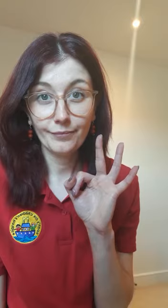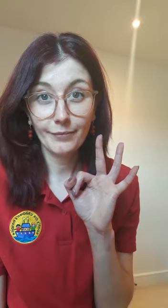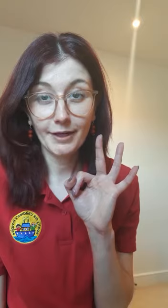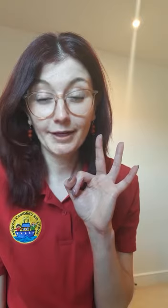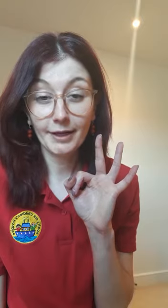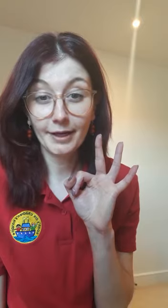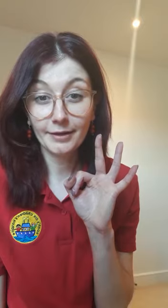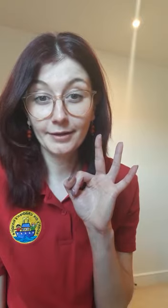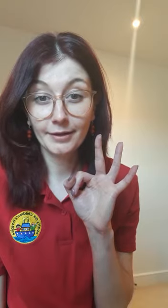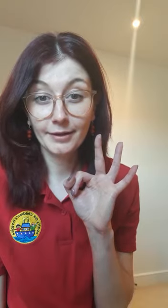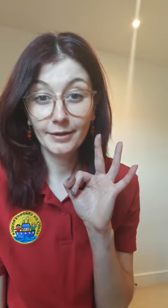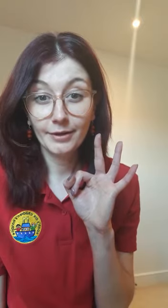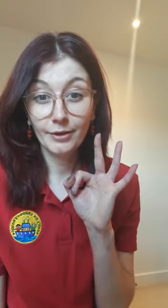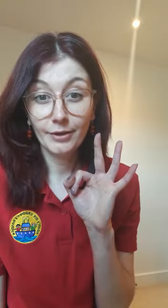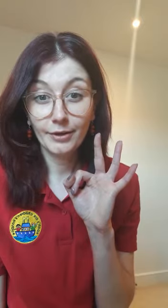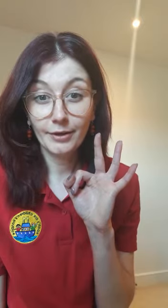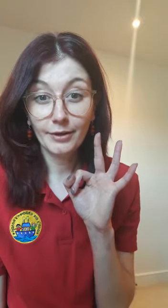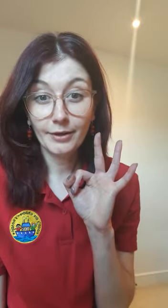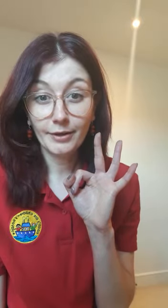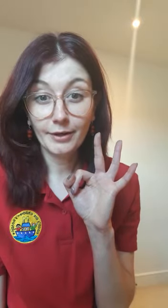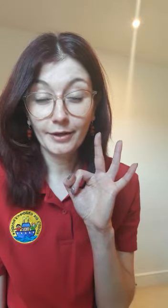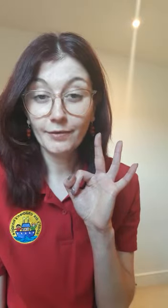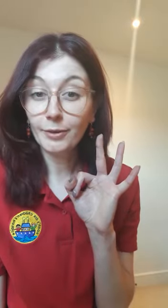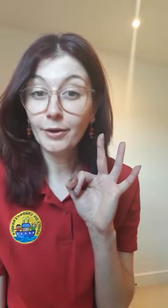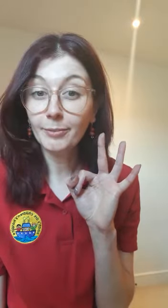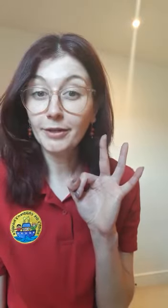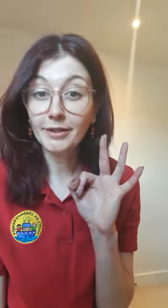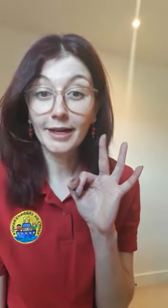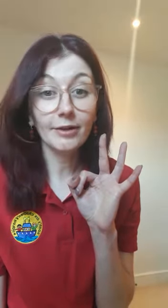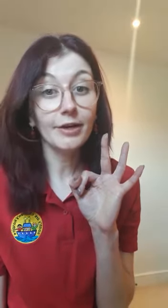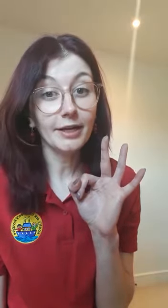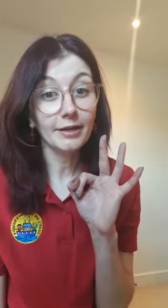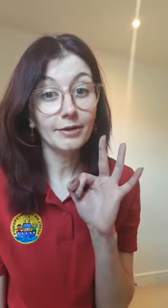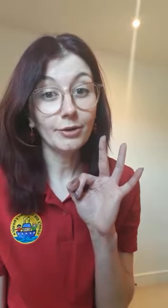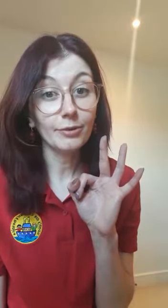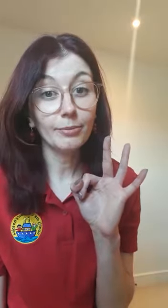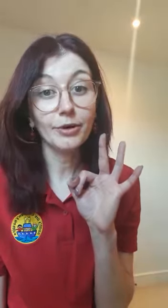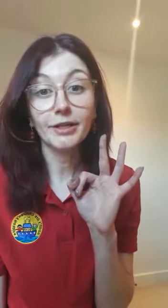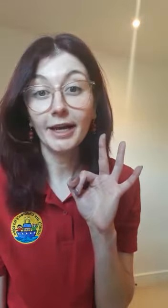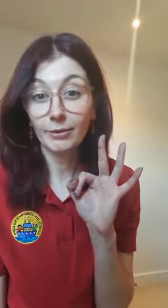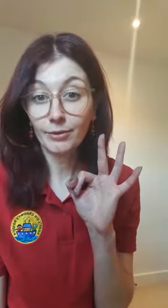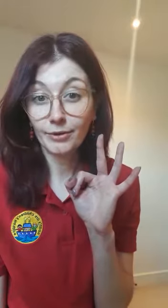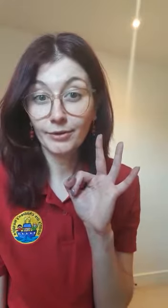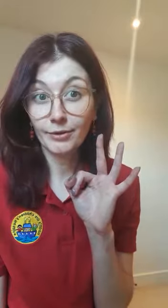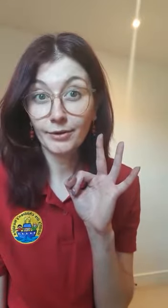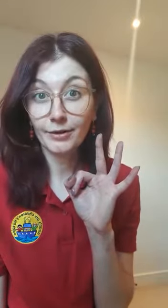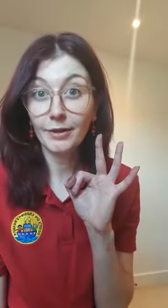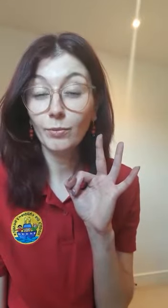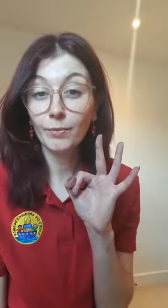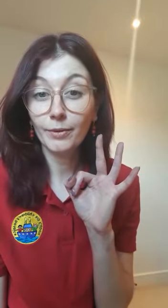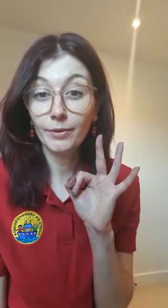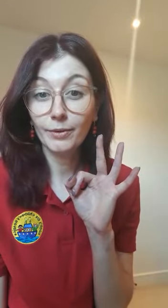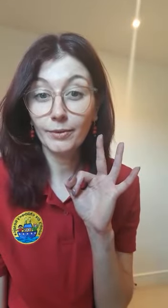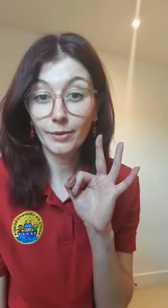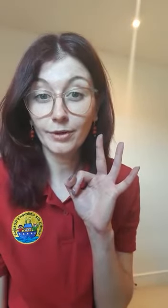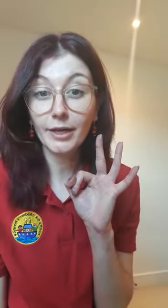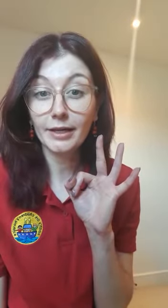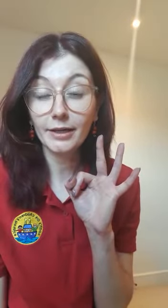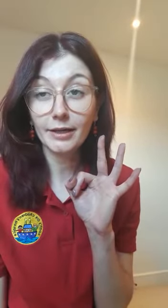And again, if you are the person cannot hear, you can point it out to them what you can hear.